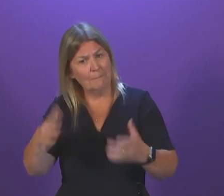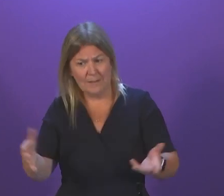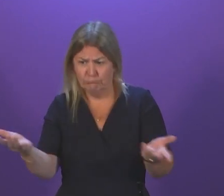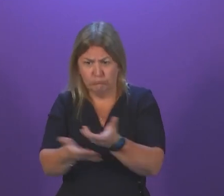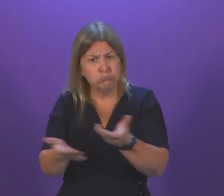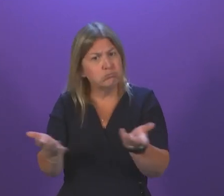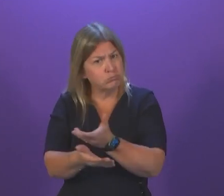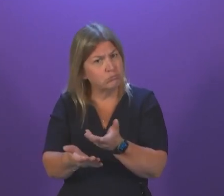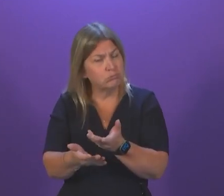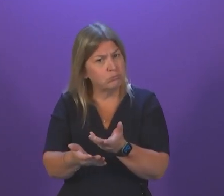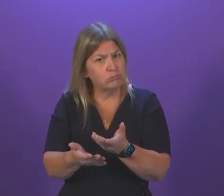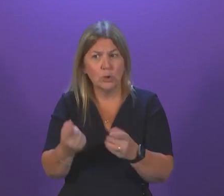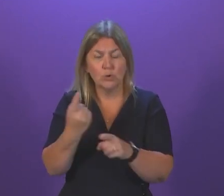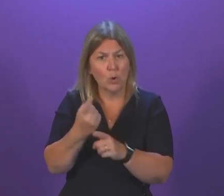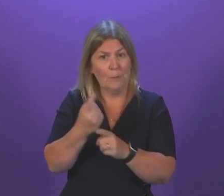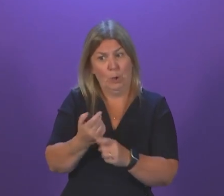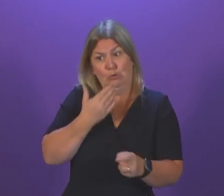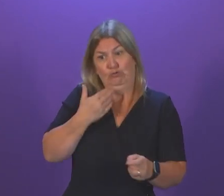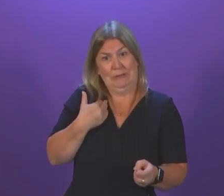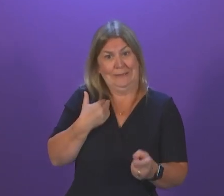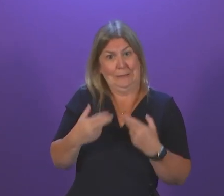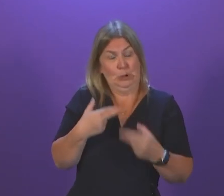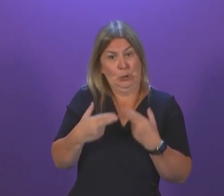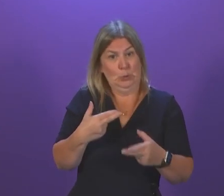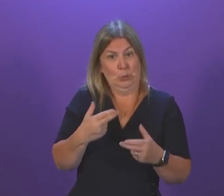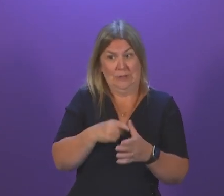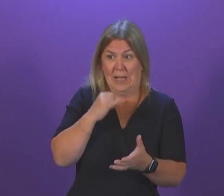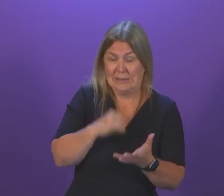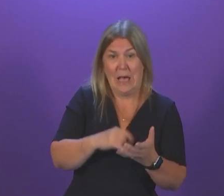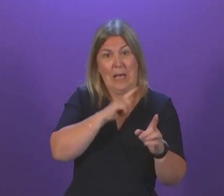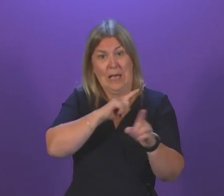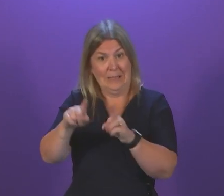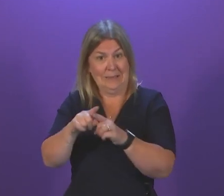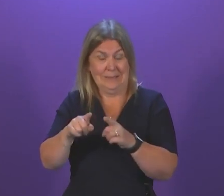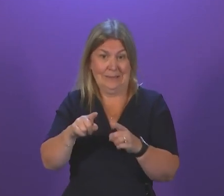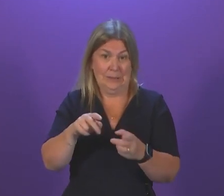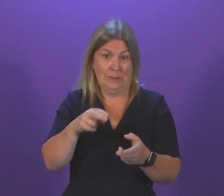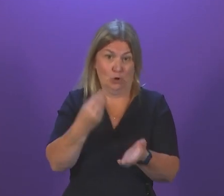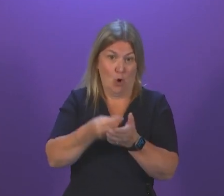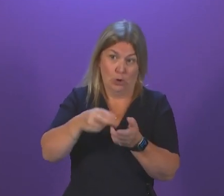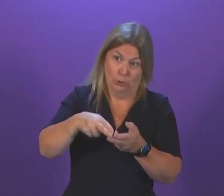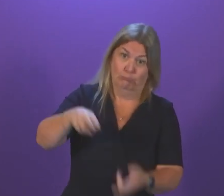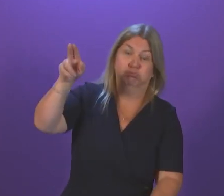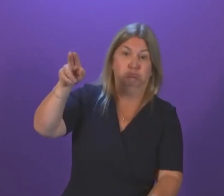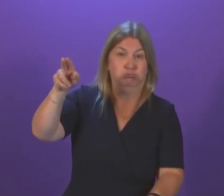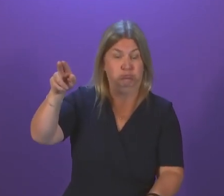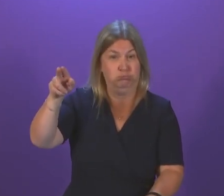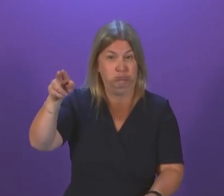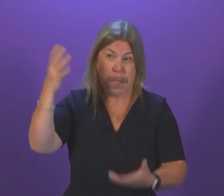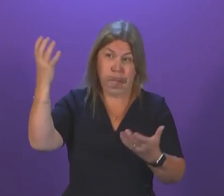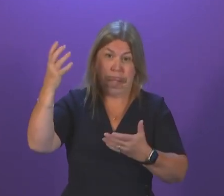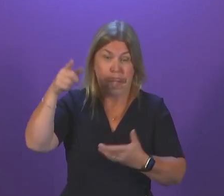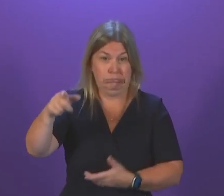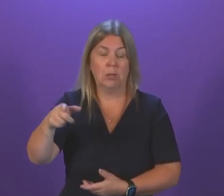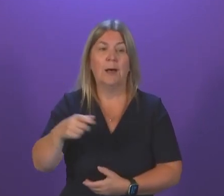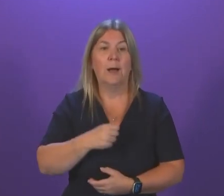increase in prices? The Minister. Well, I'm particularly concerned about the impact of rising costs on consumers already struggling with